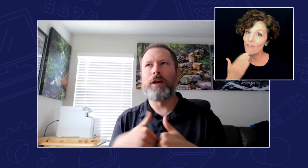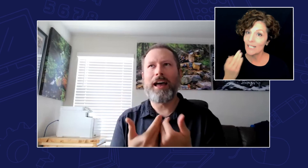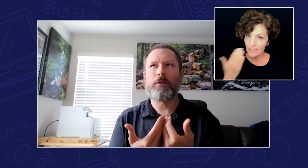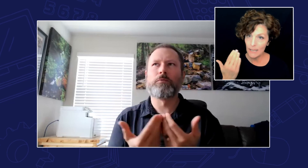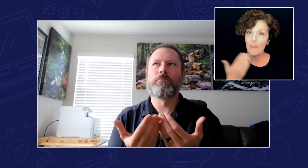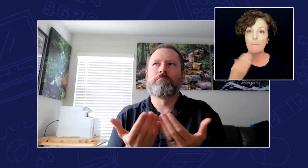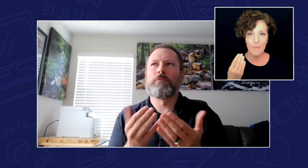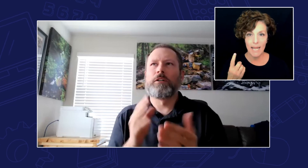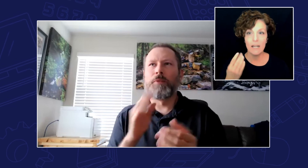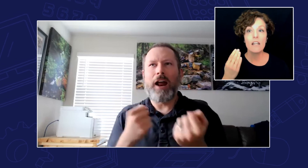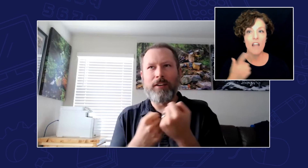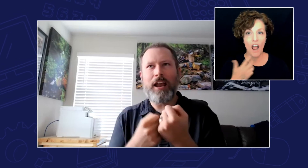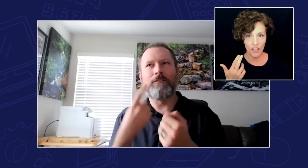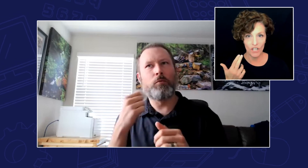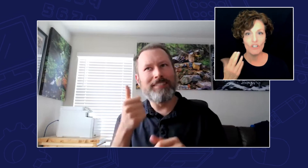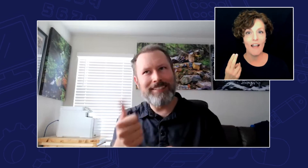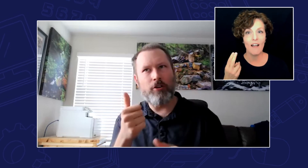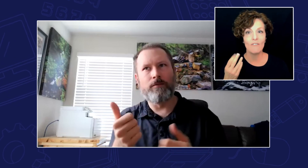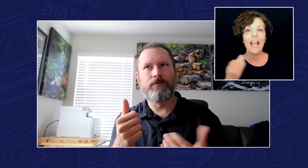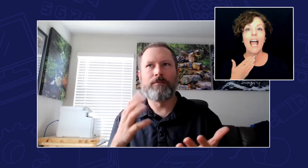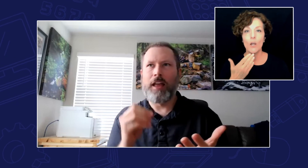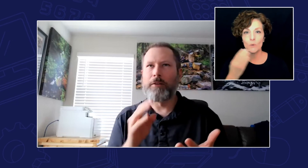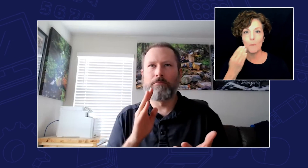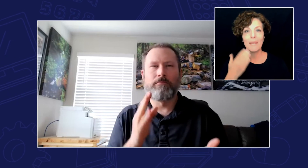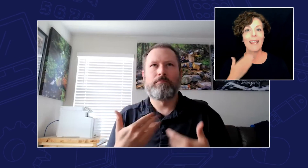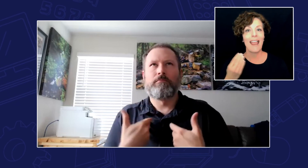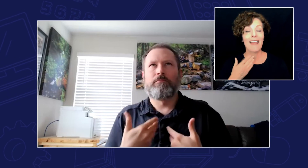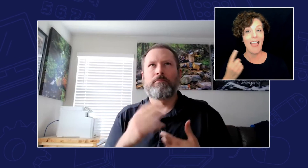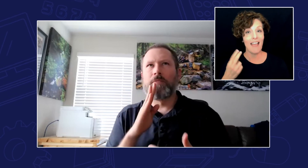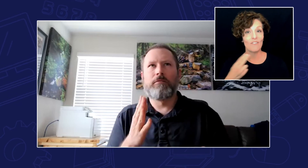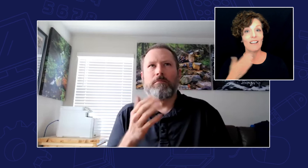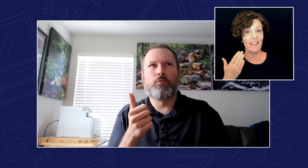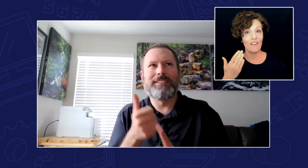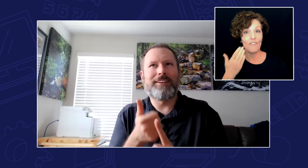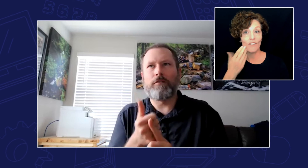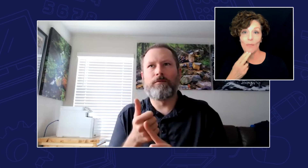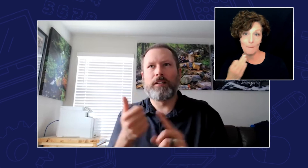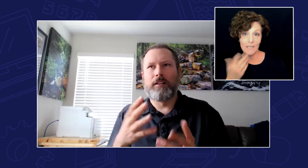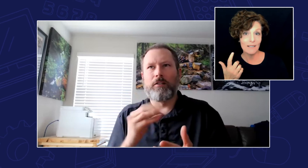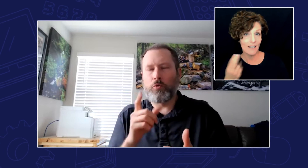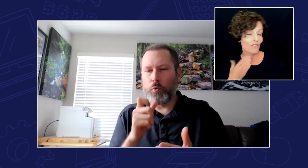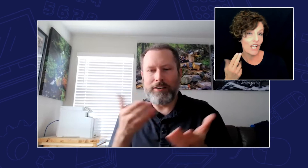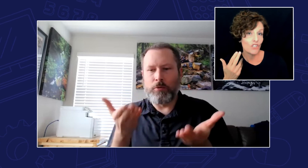knowledge of how to be an advocate for themselves and just to be who they are